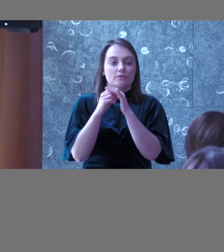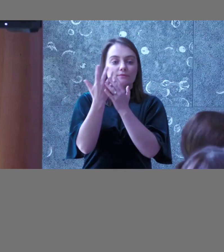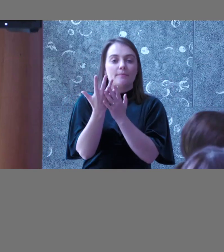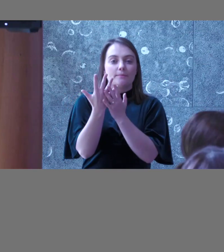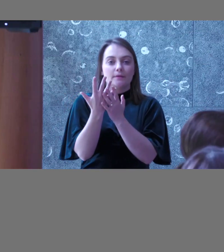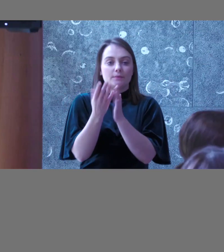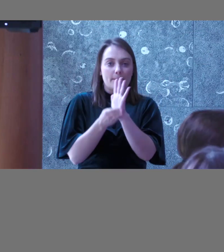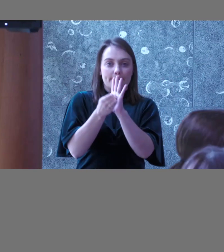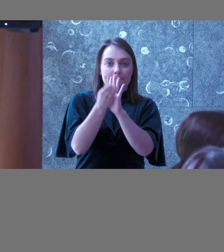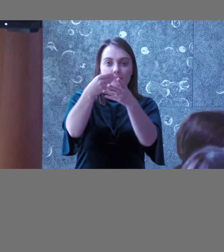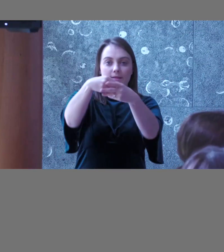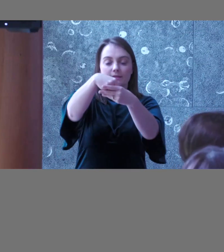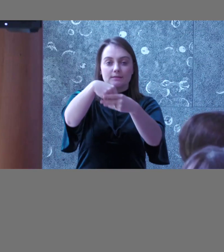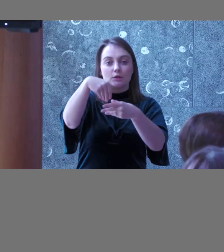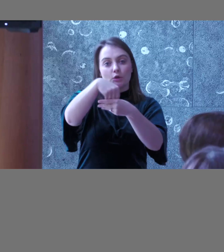in inclusion